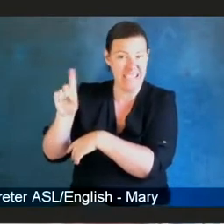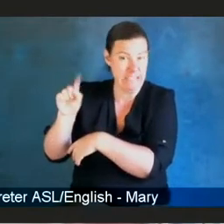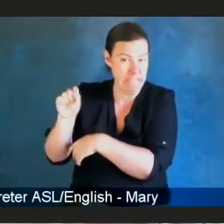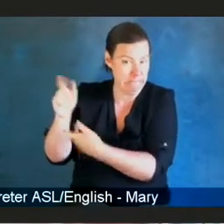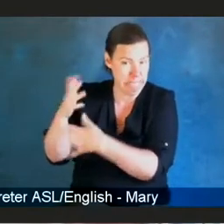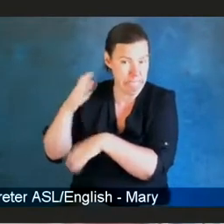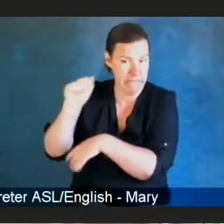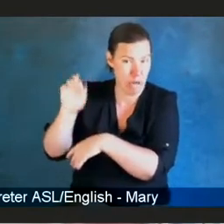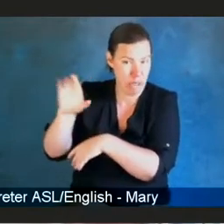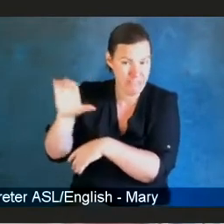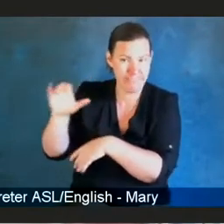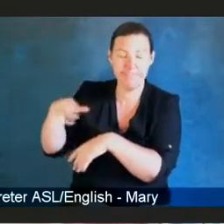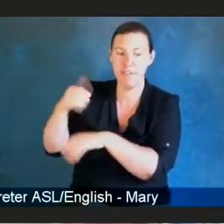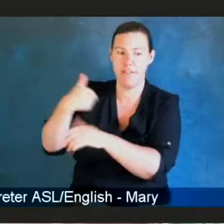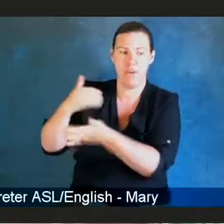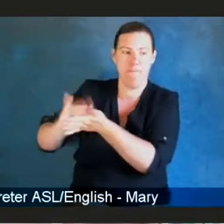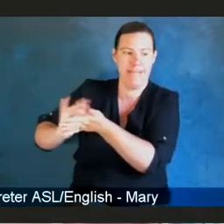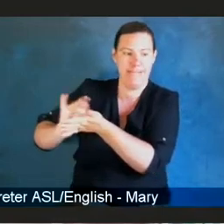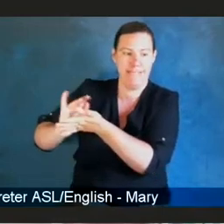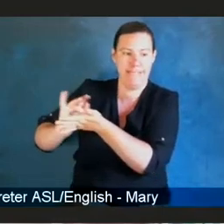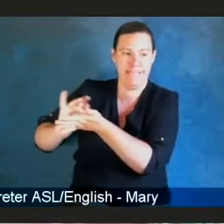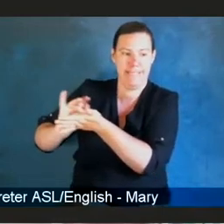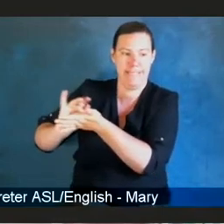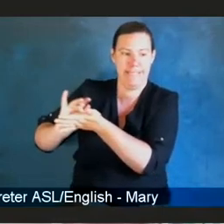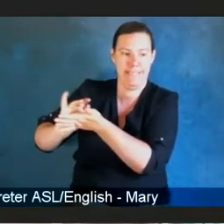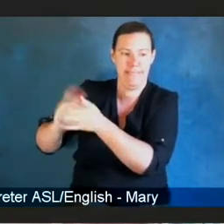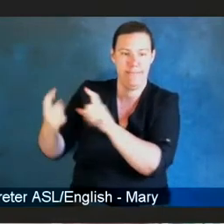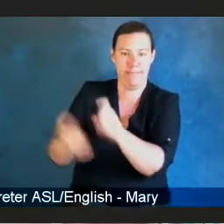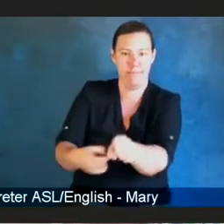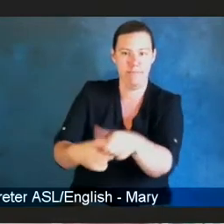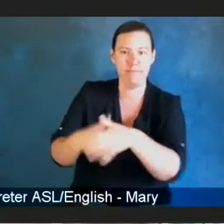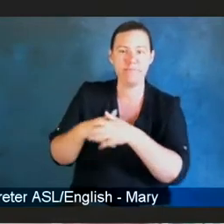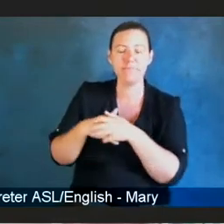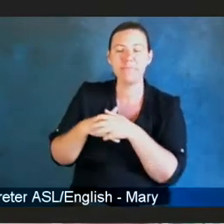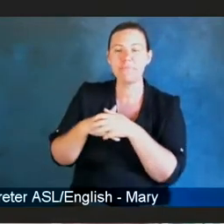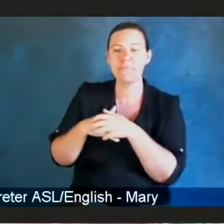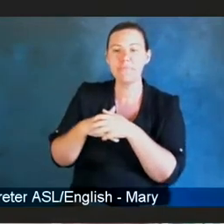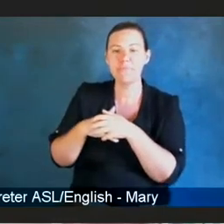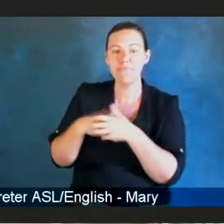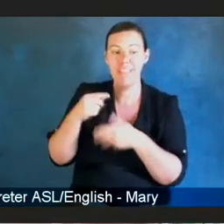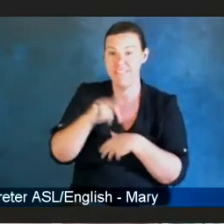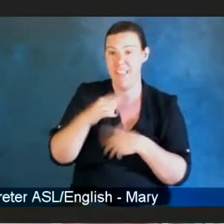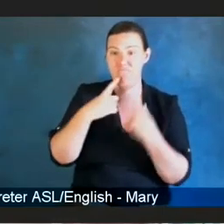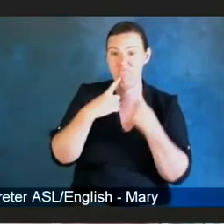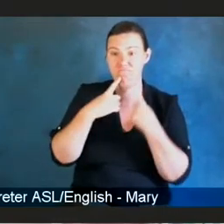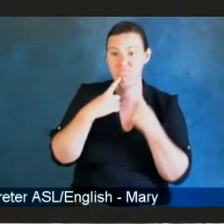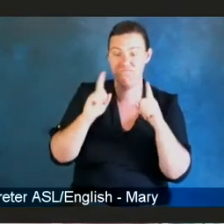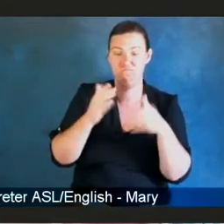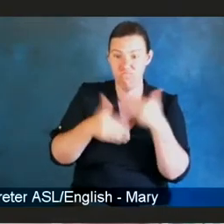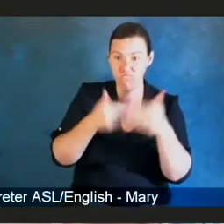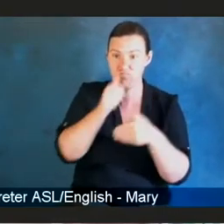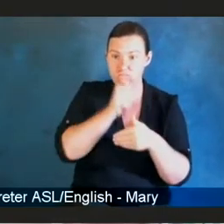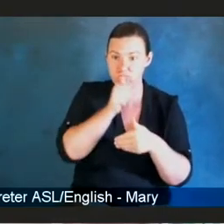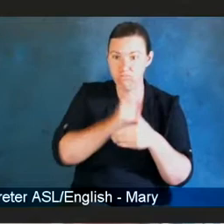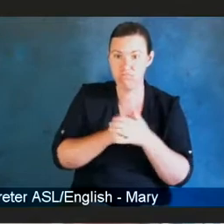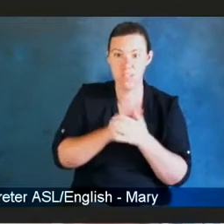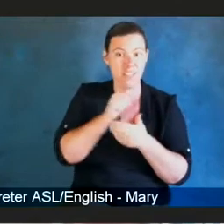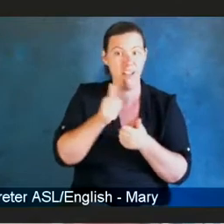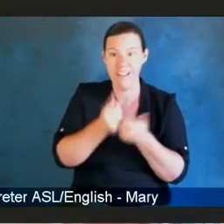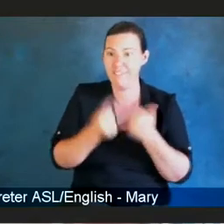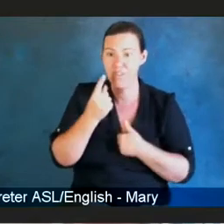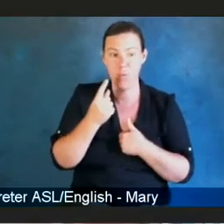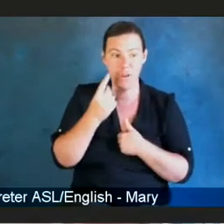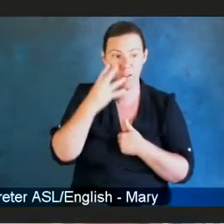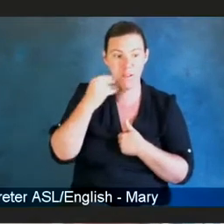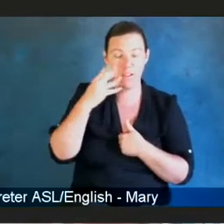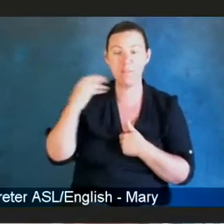brush with death and then the availability of antiretroviral therapy. Bill, what do you think helped